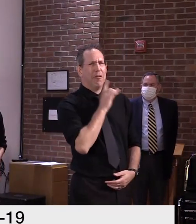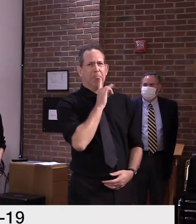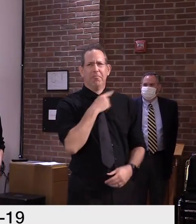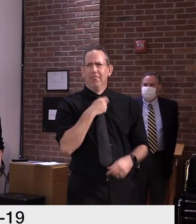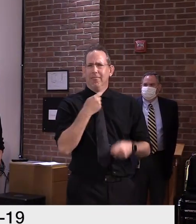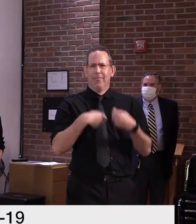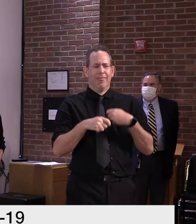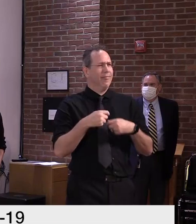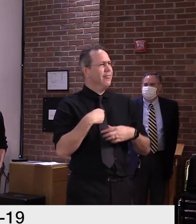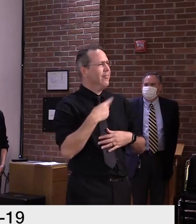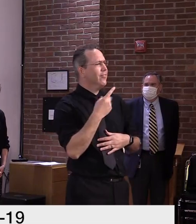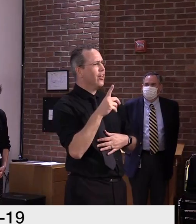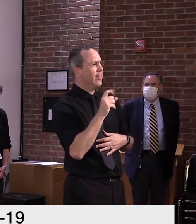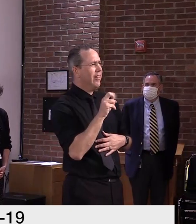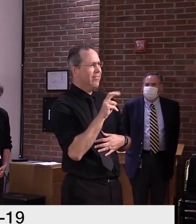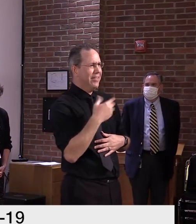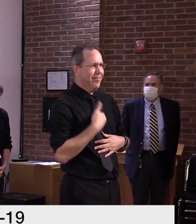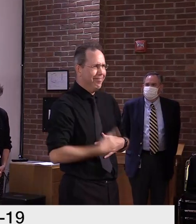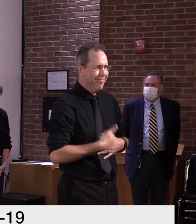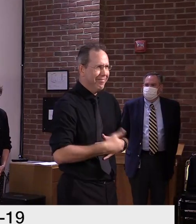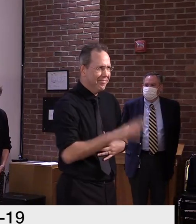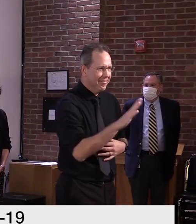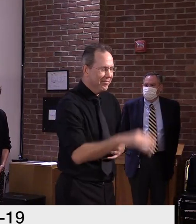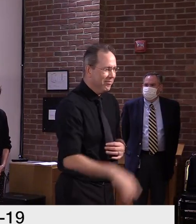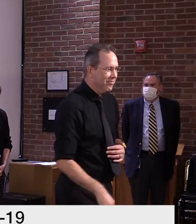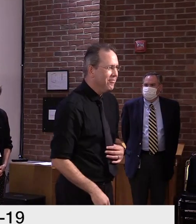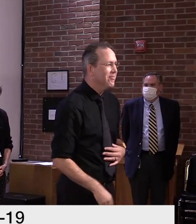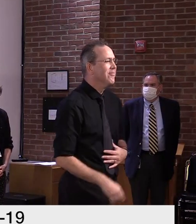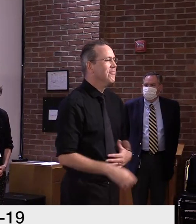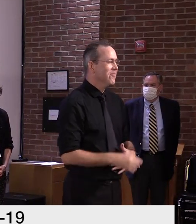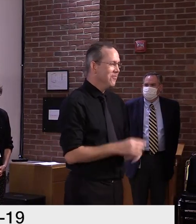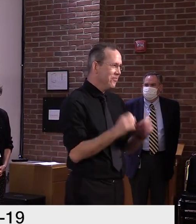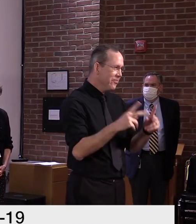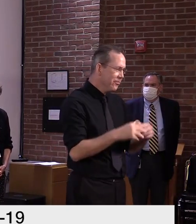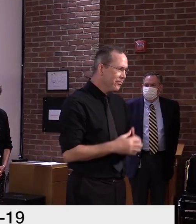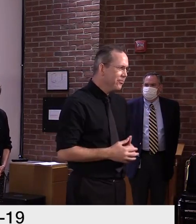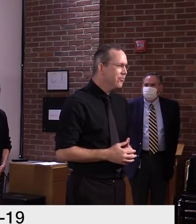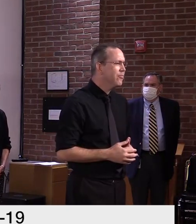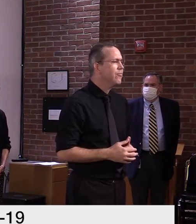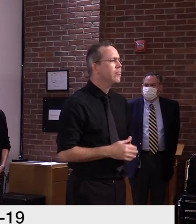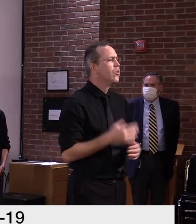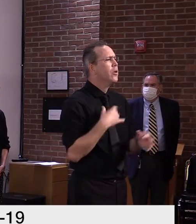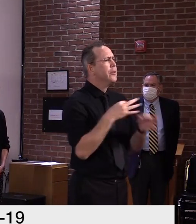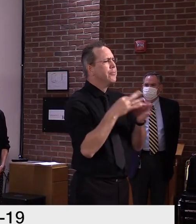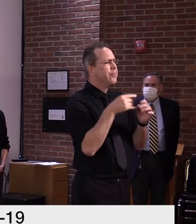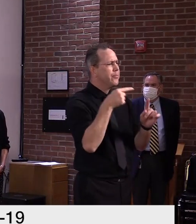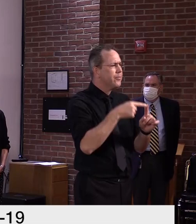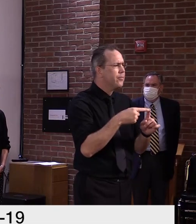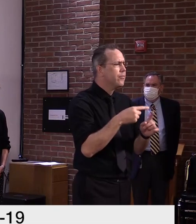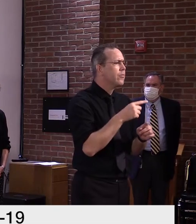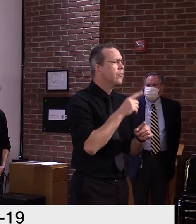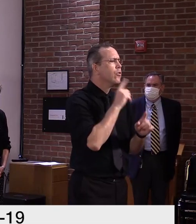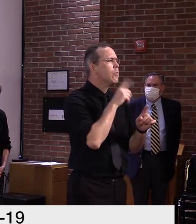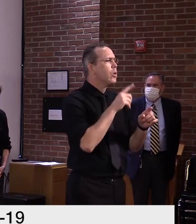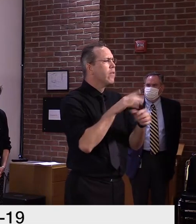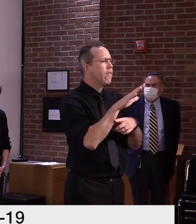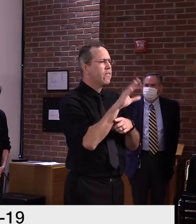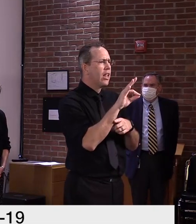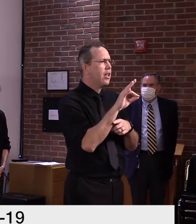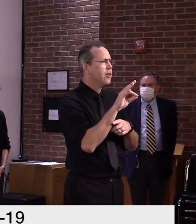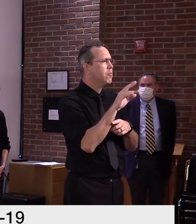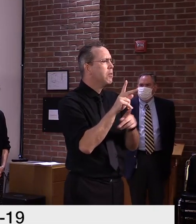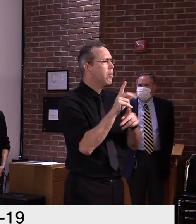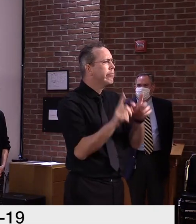I'm going to wrap up this portion of the press conference with an update on the reports of the 59 people who had positive